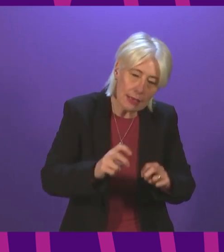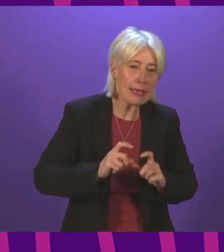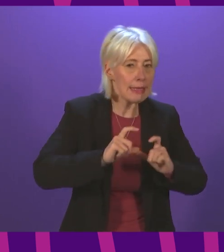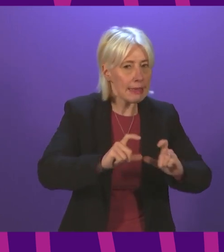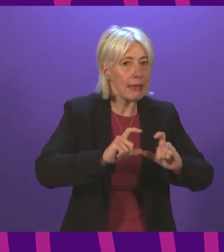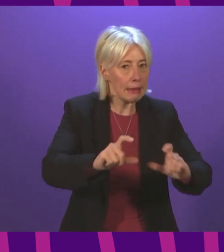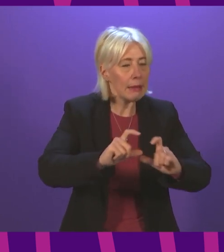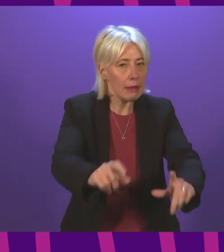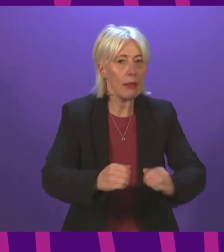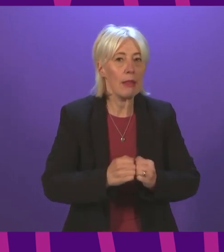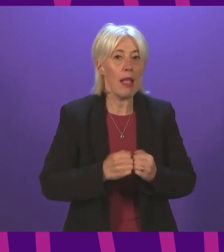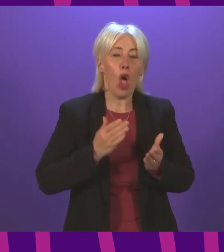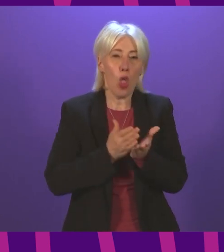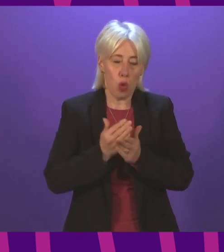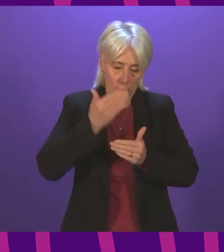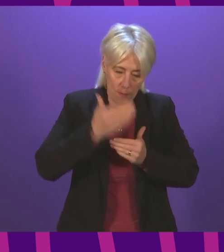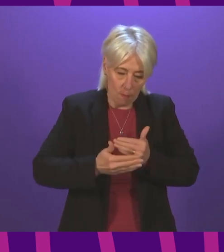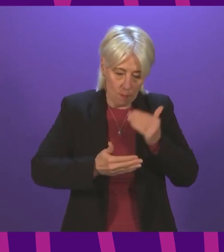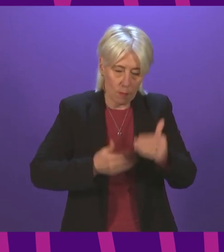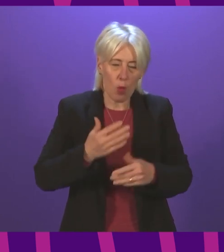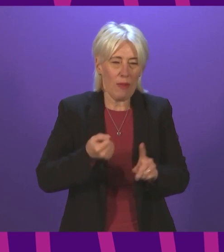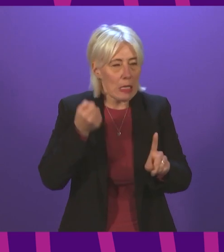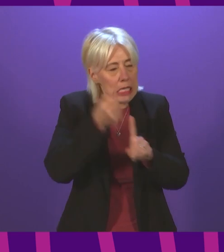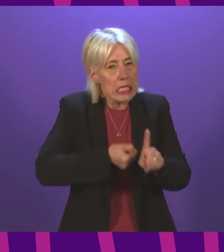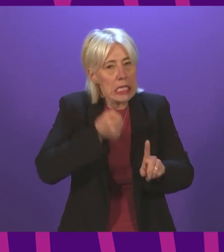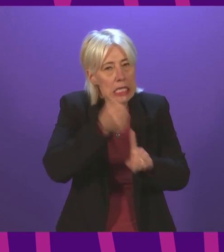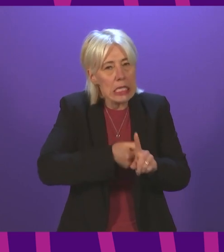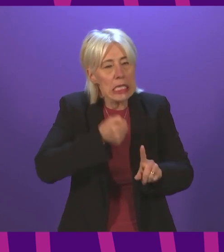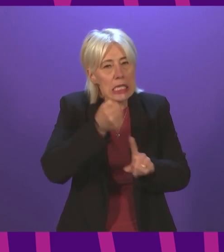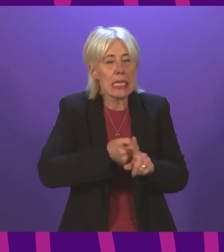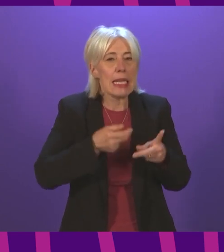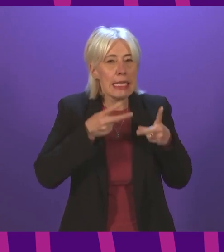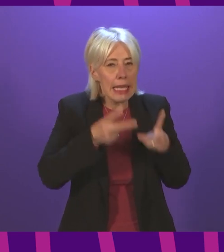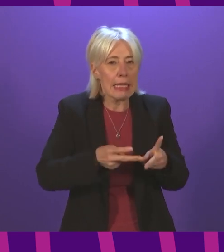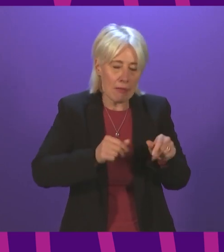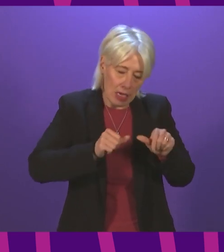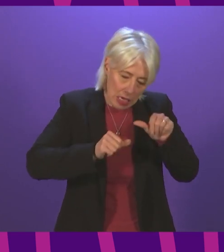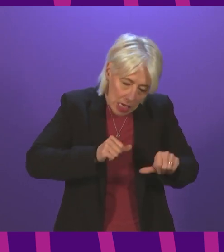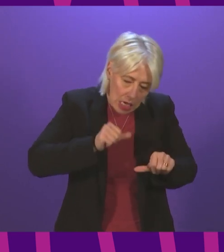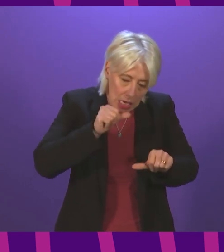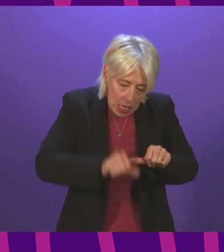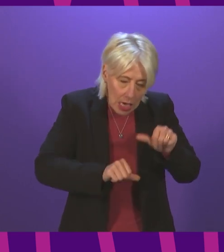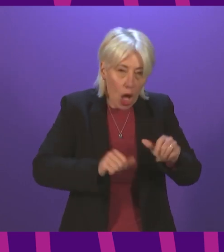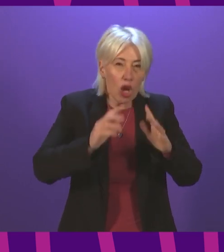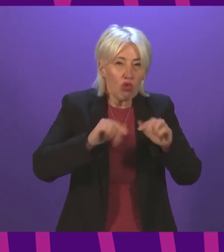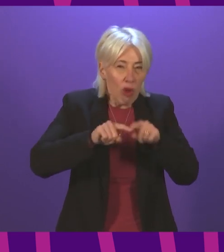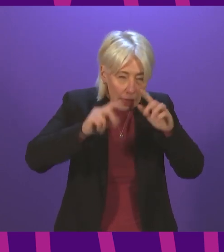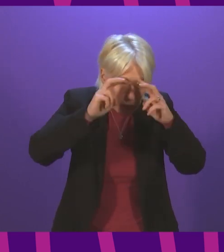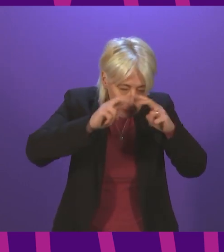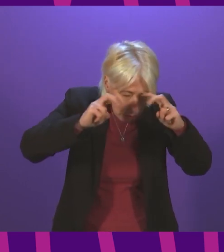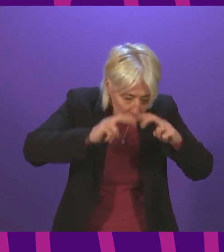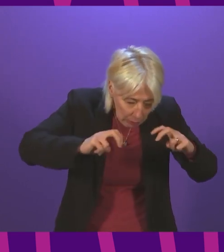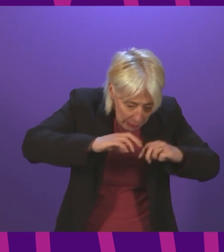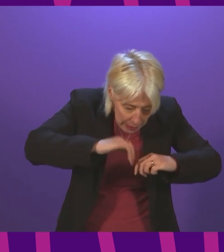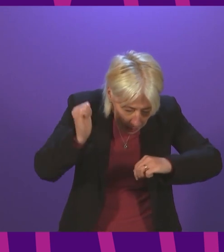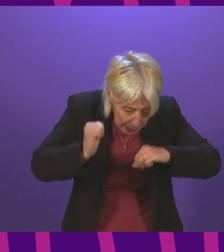Every step of the way, we have had to fight the system to bit by bit, piece by piece, uncover the truth. Thanks to the